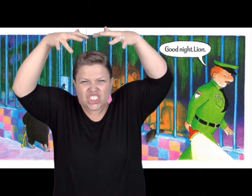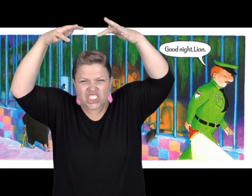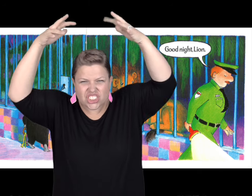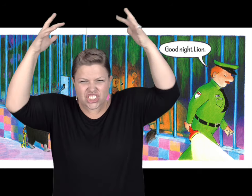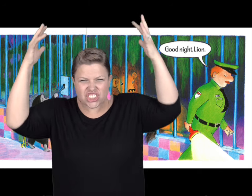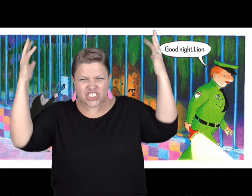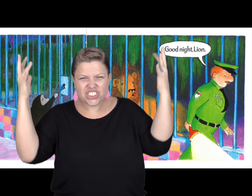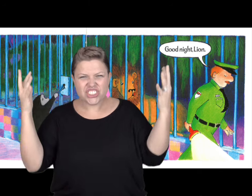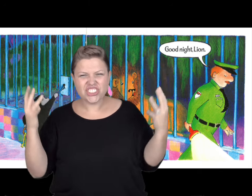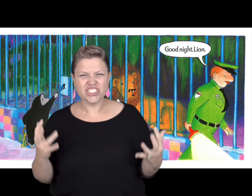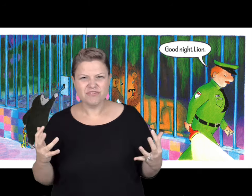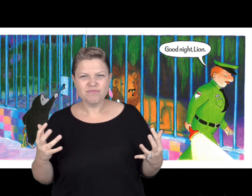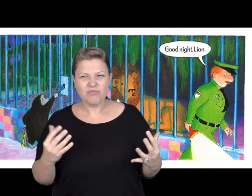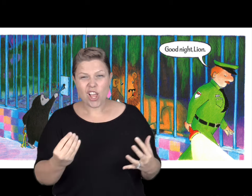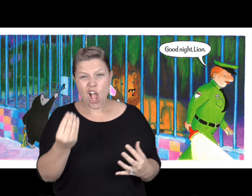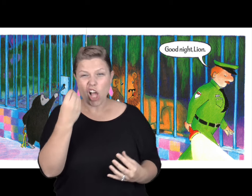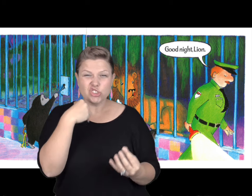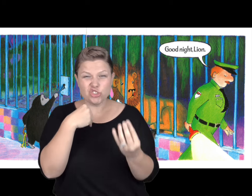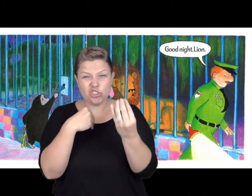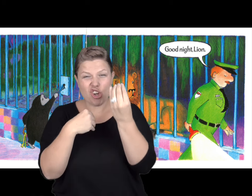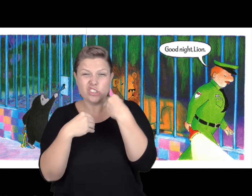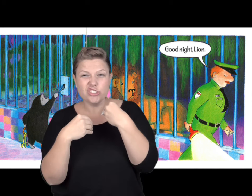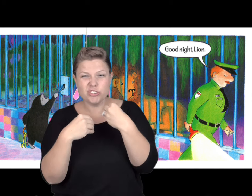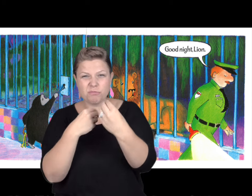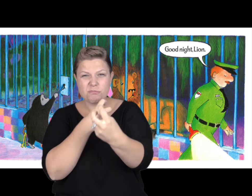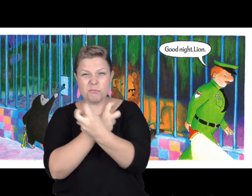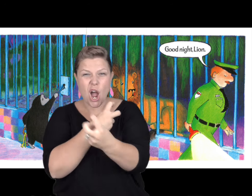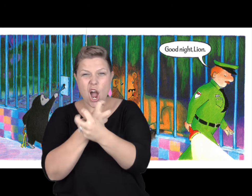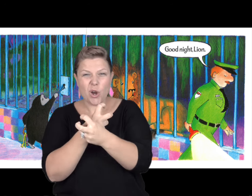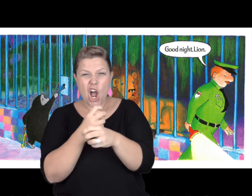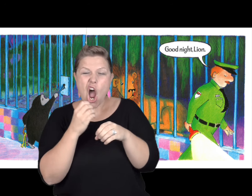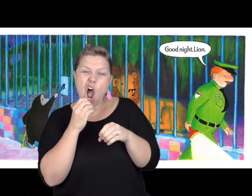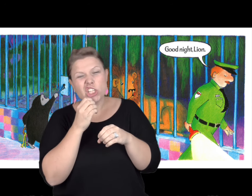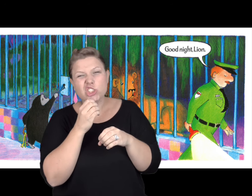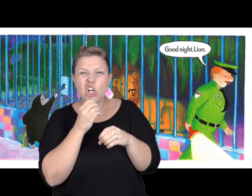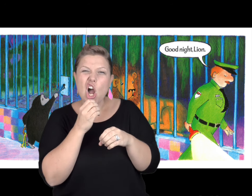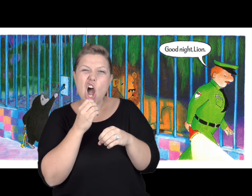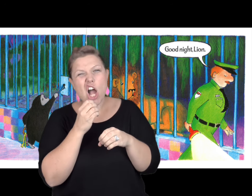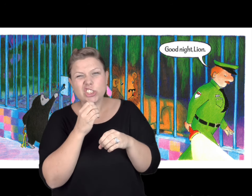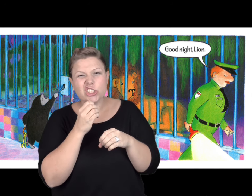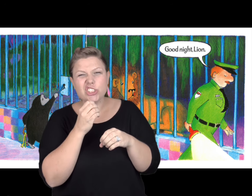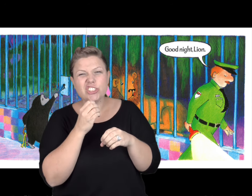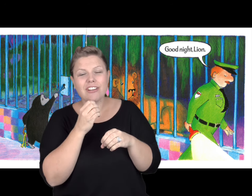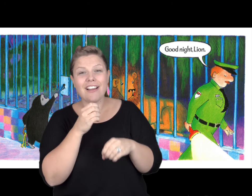and proud. He was chomping on his bone.